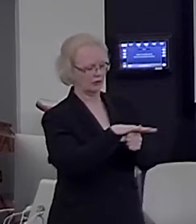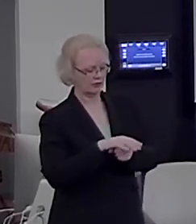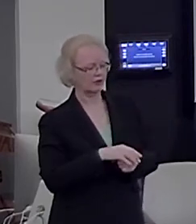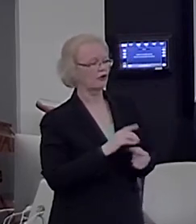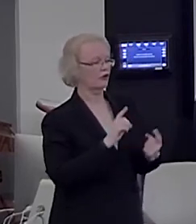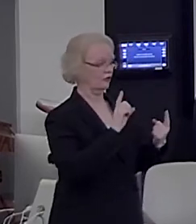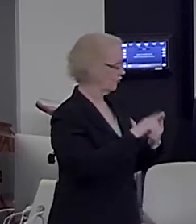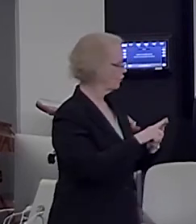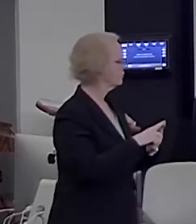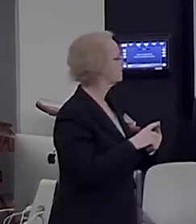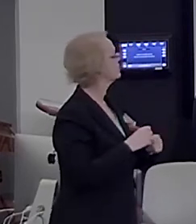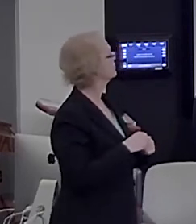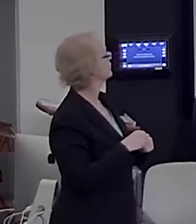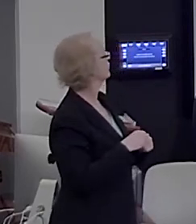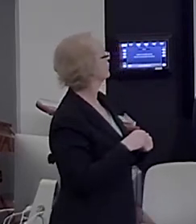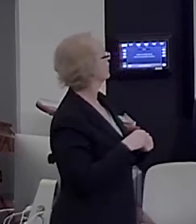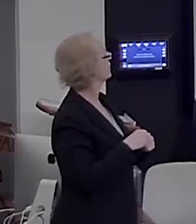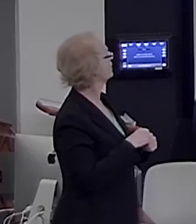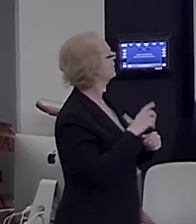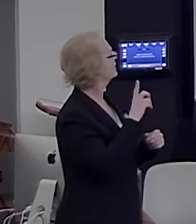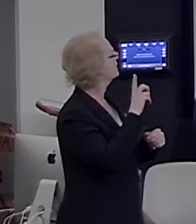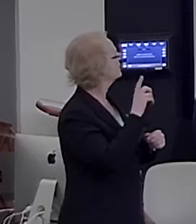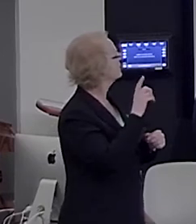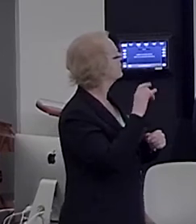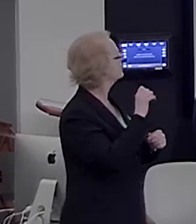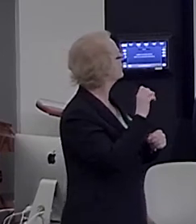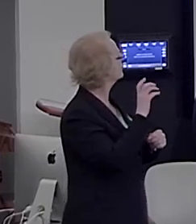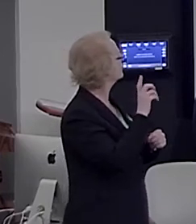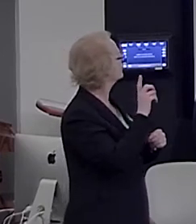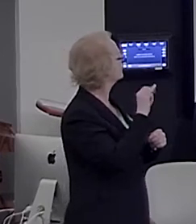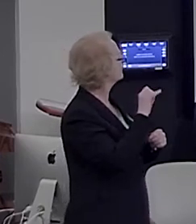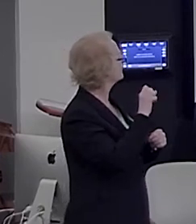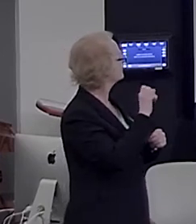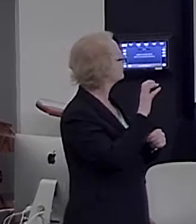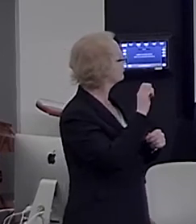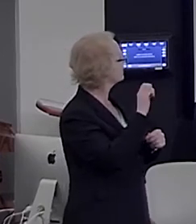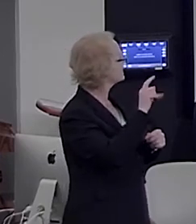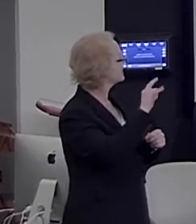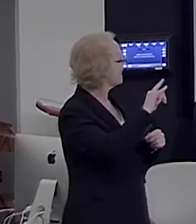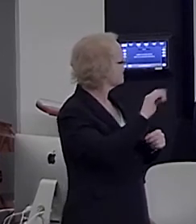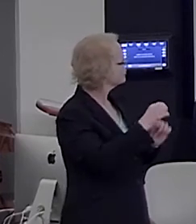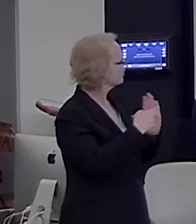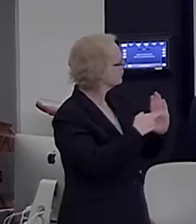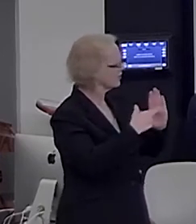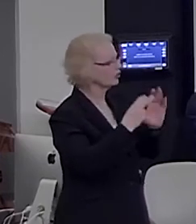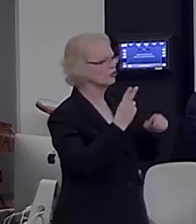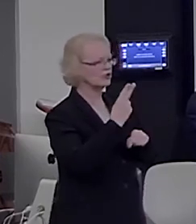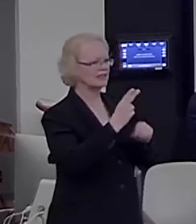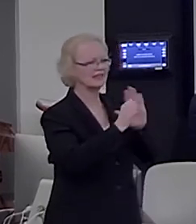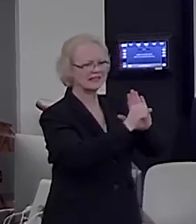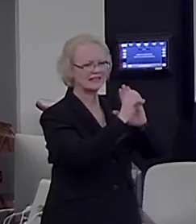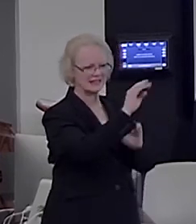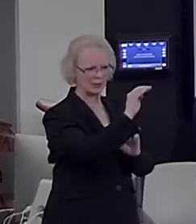discretize representations using symbols to move from an approximate to an exact representation of number, for instance.